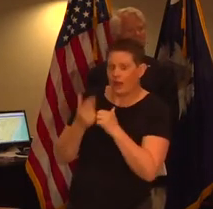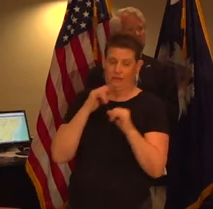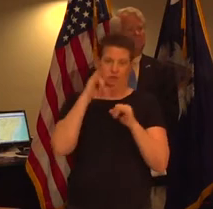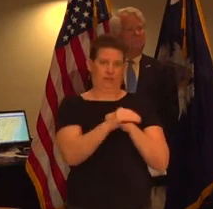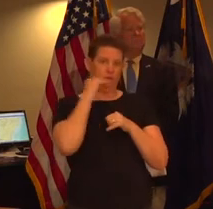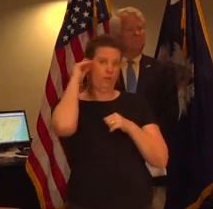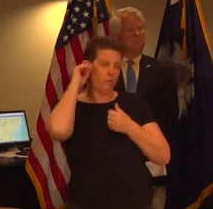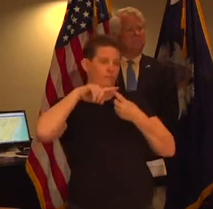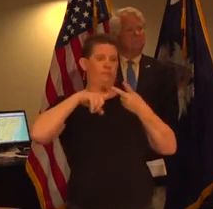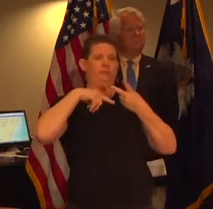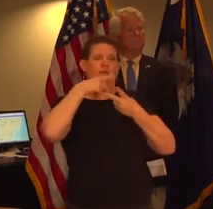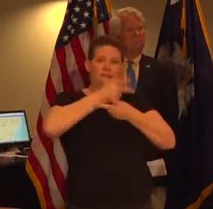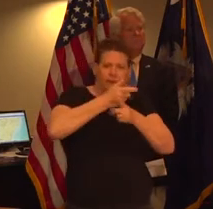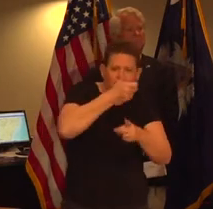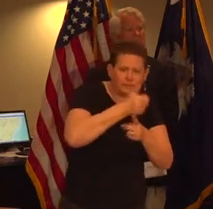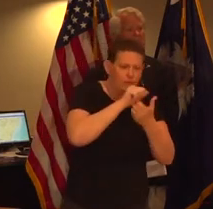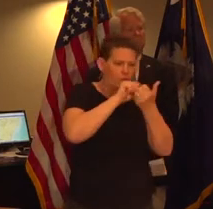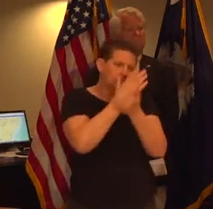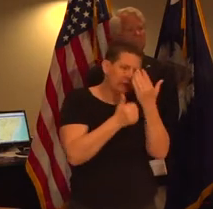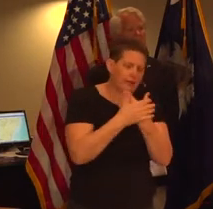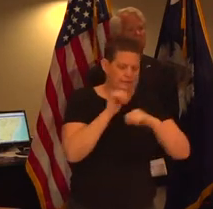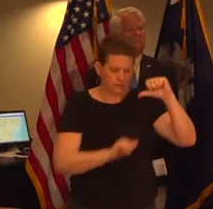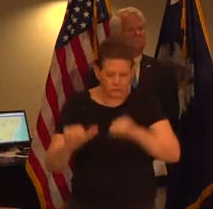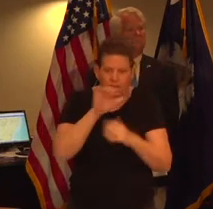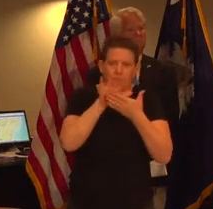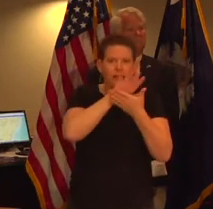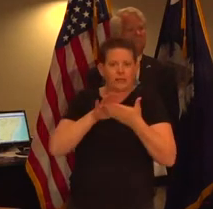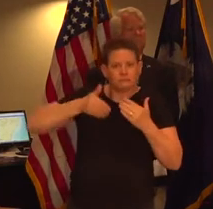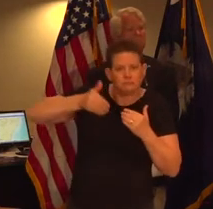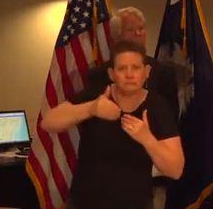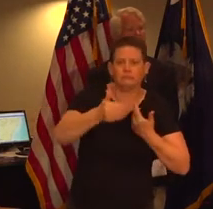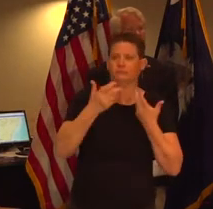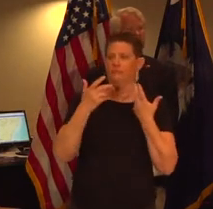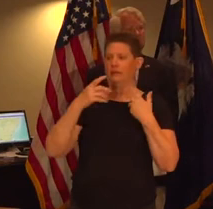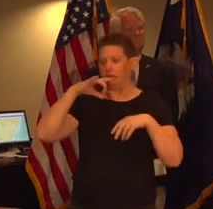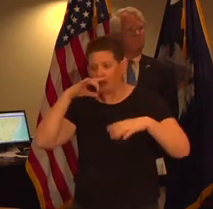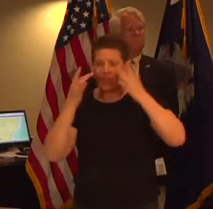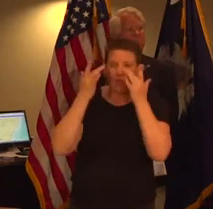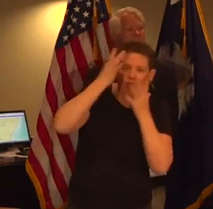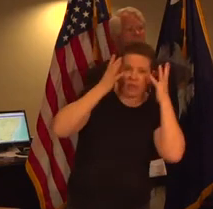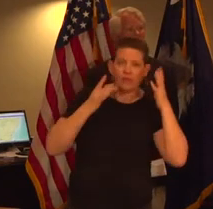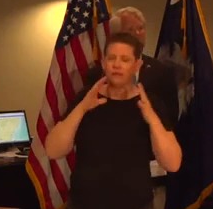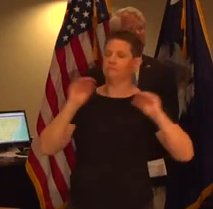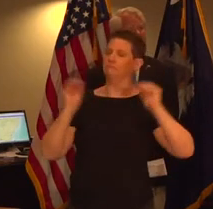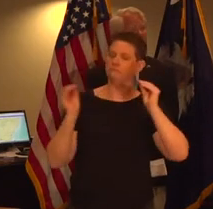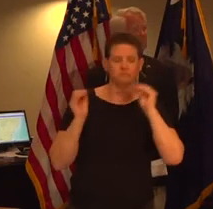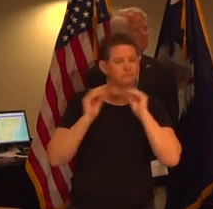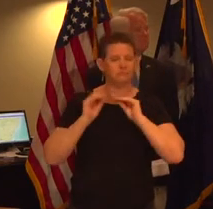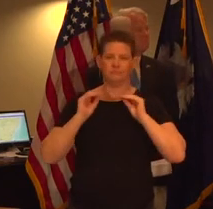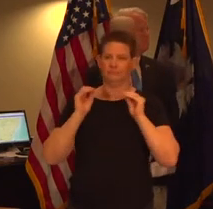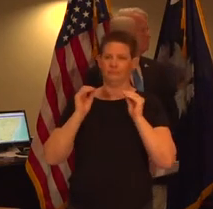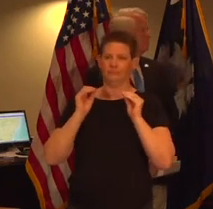personal hygiene they're washing their hands they're cleaning surfaces they're not touching their nose and mouth and their eyes to